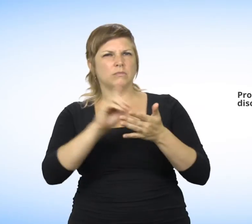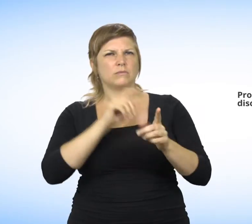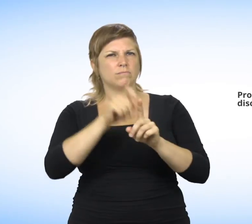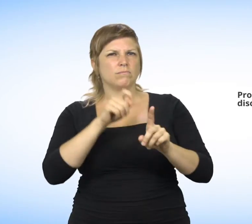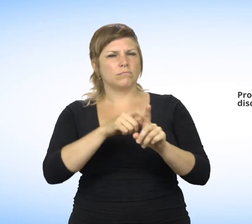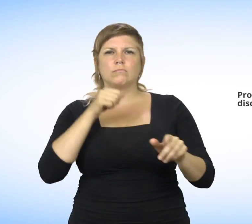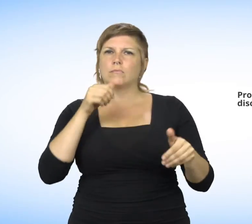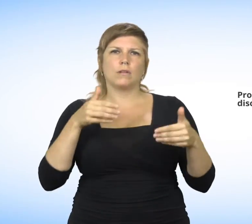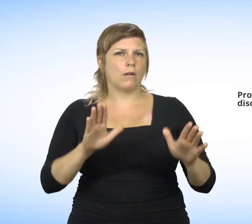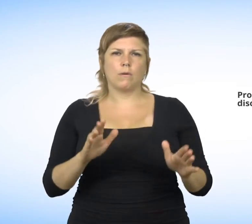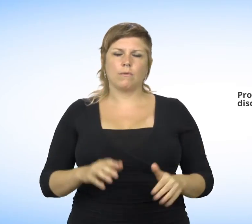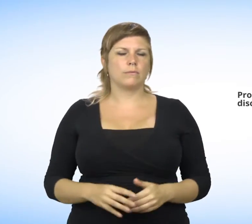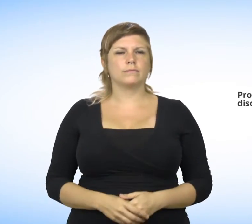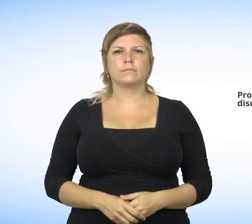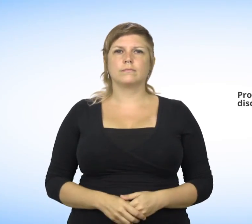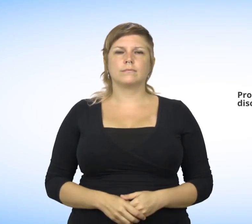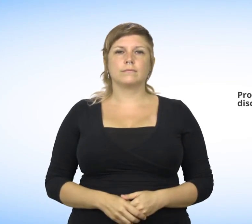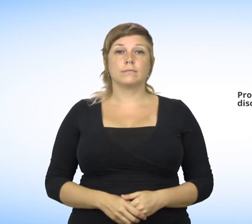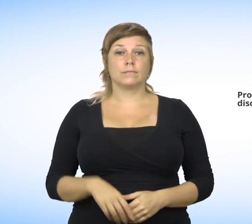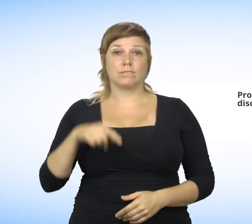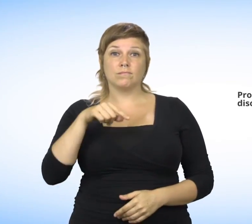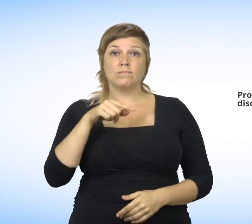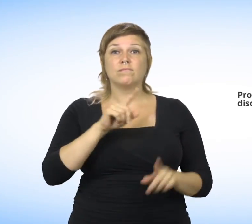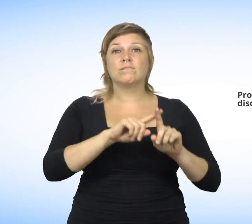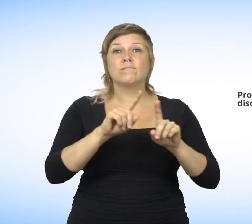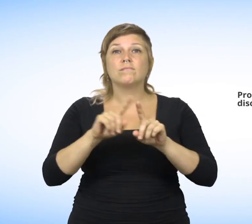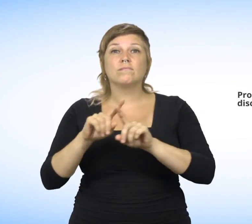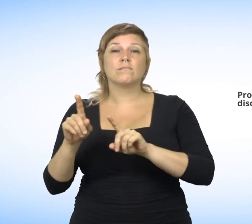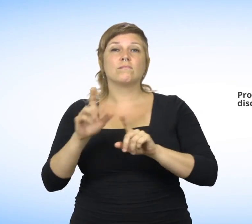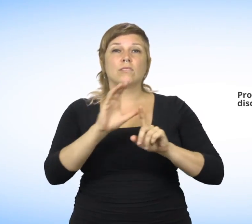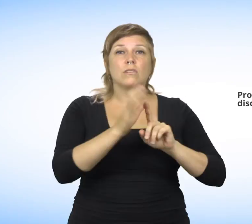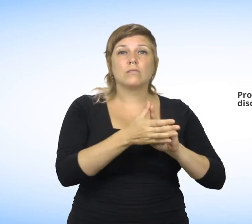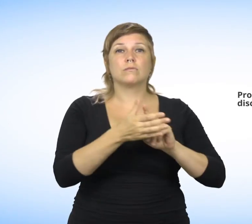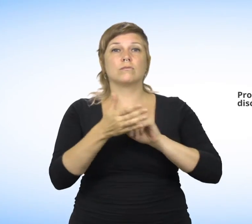Ethnic or national origin is a prohibited ground of discrimination and harassment.